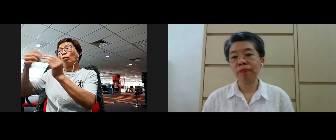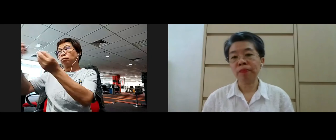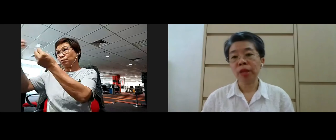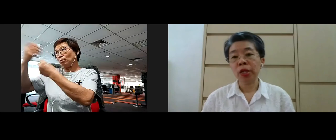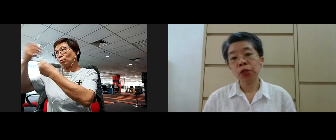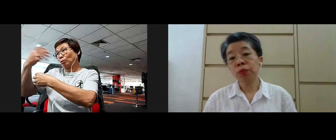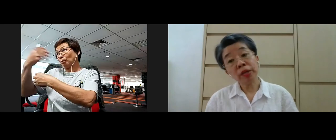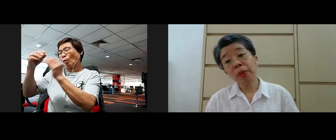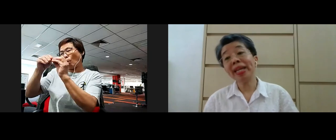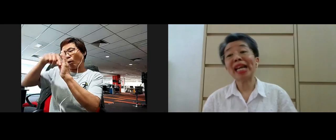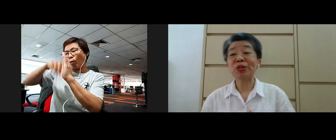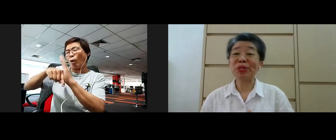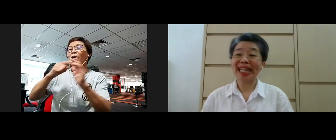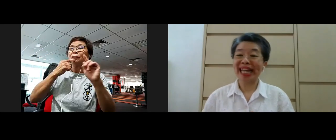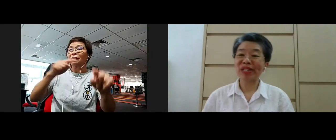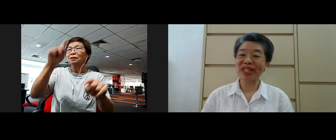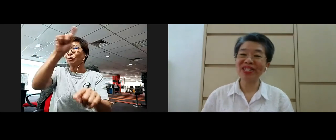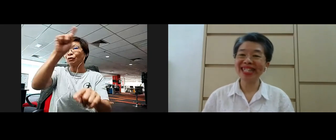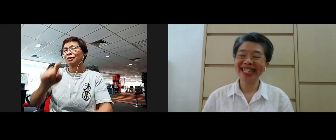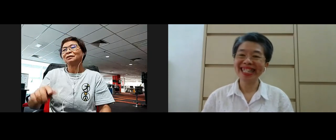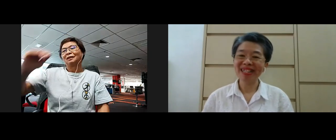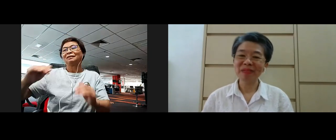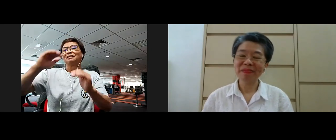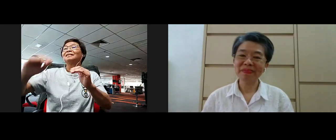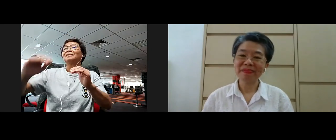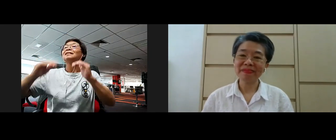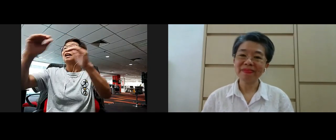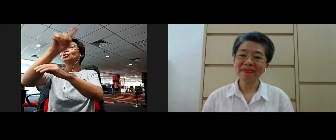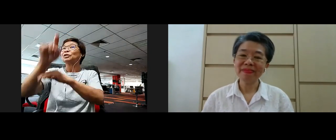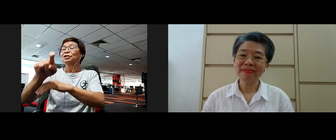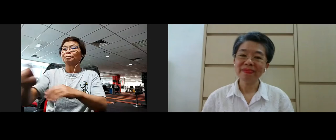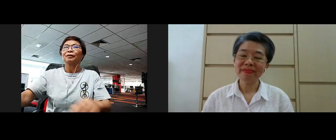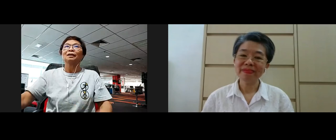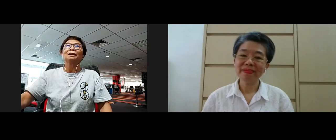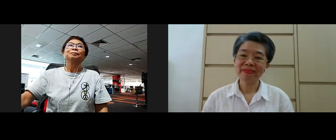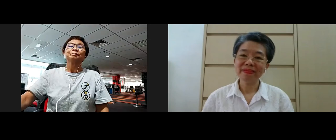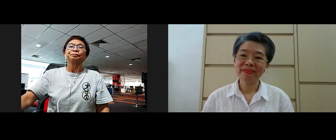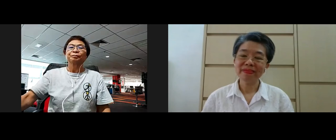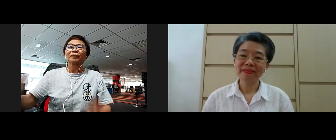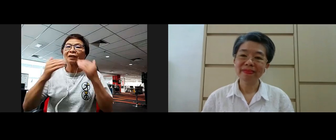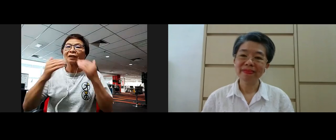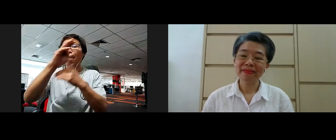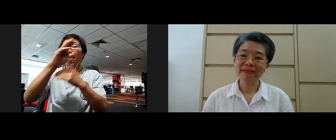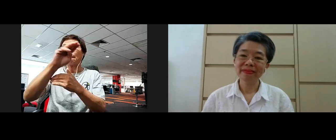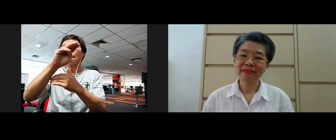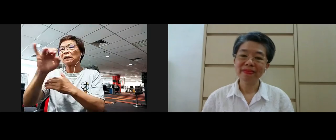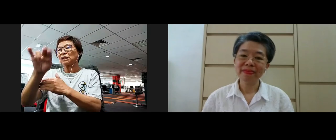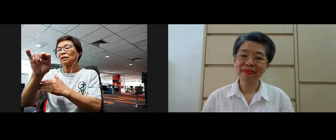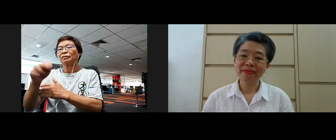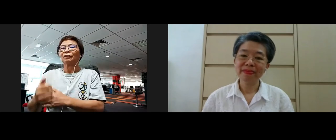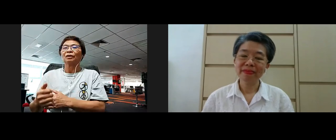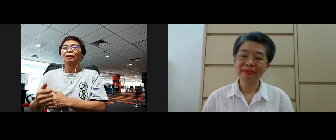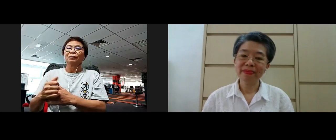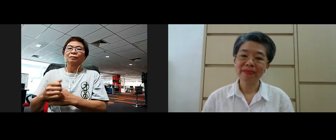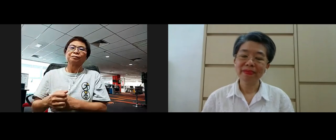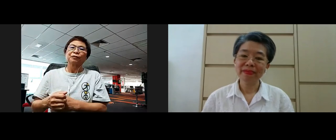that question so brother Bobby let's go to the next question yeah thank you sister for the selfless sharing just